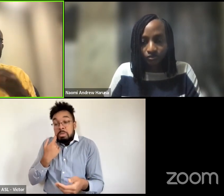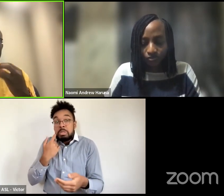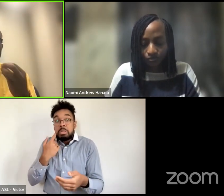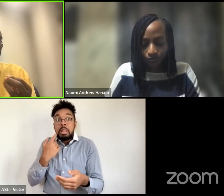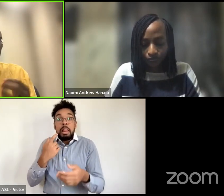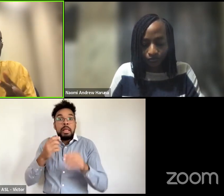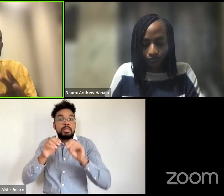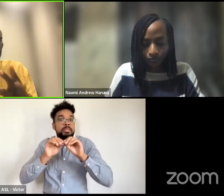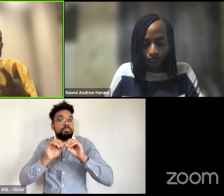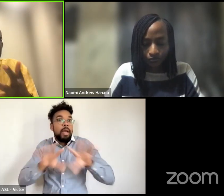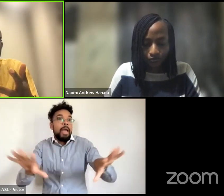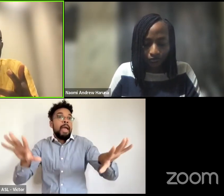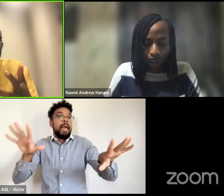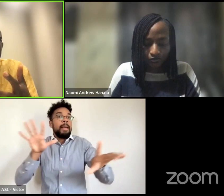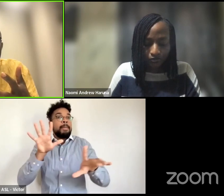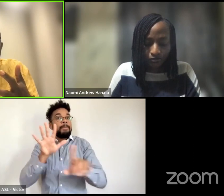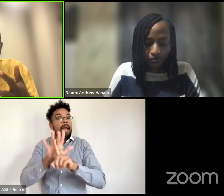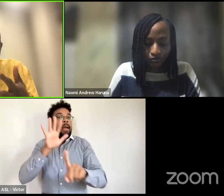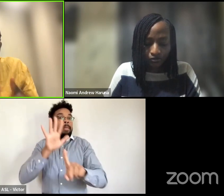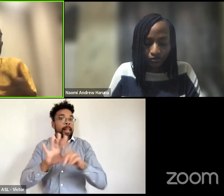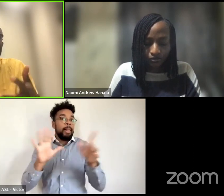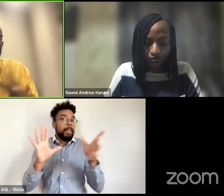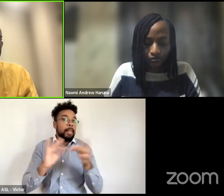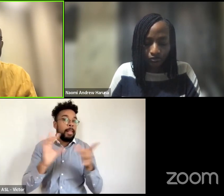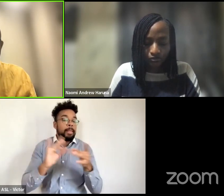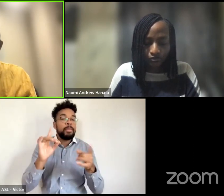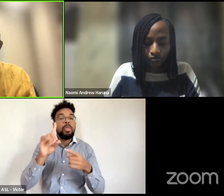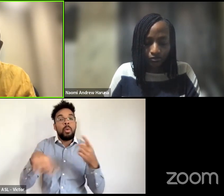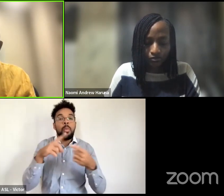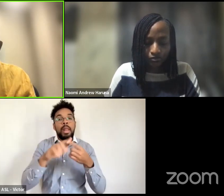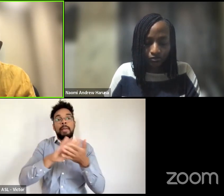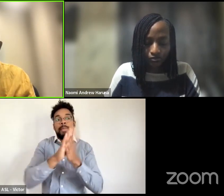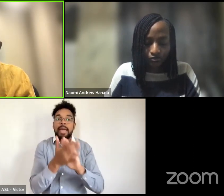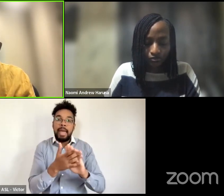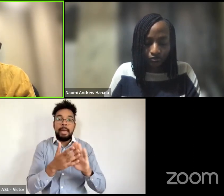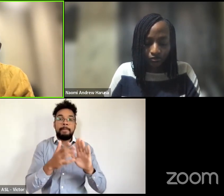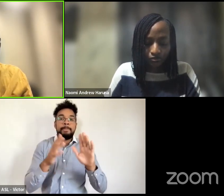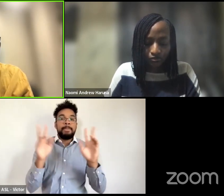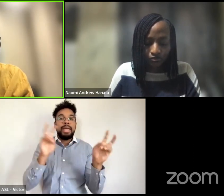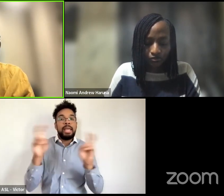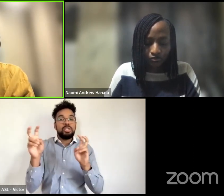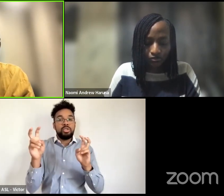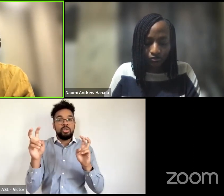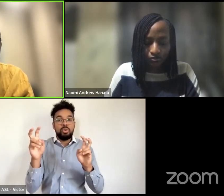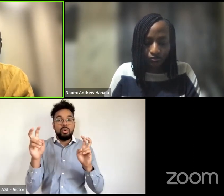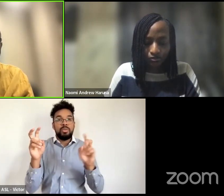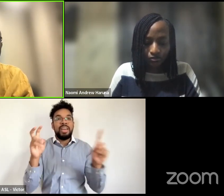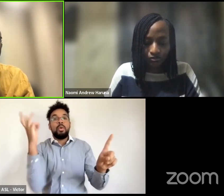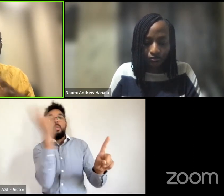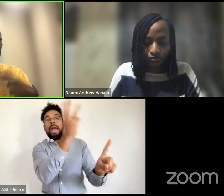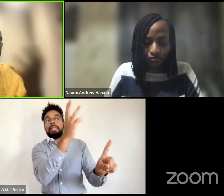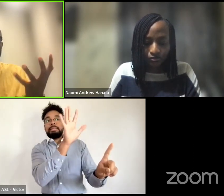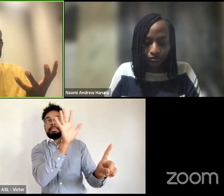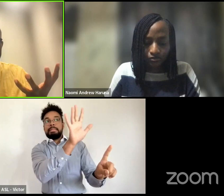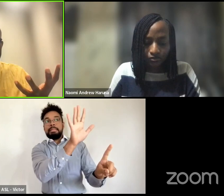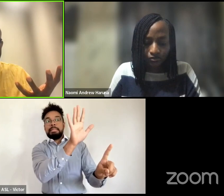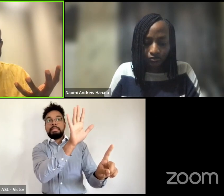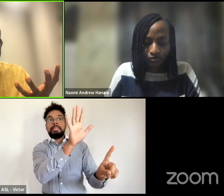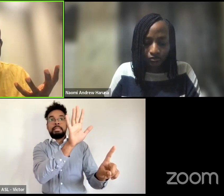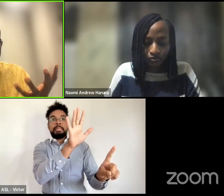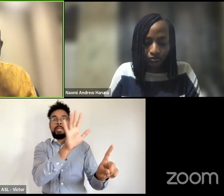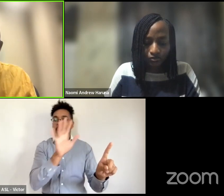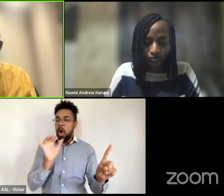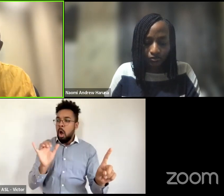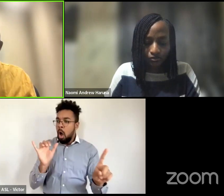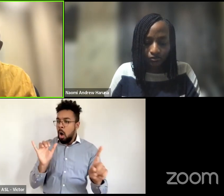became became a sense you know an issue that the the the west deemed fit to take